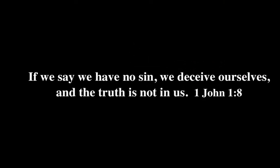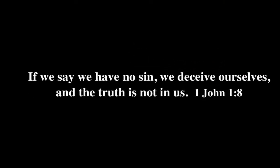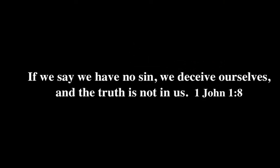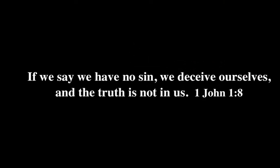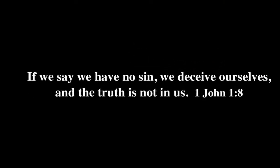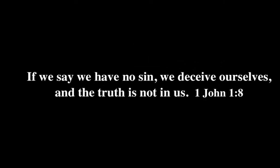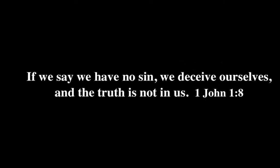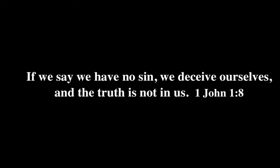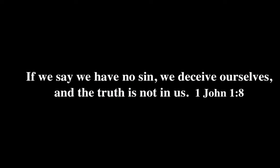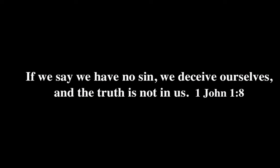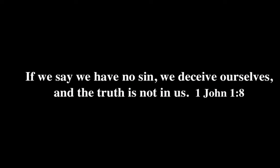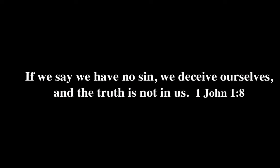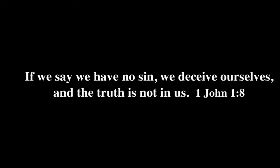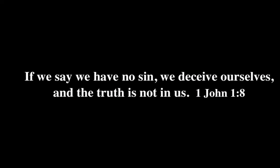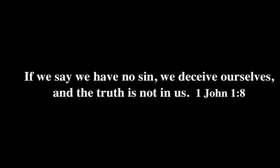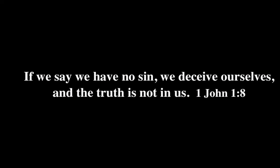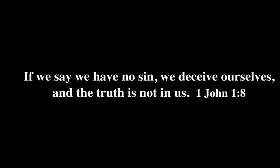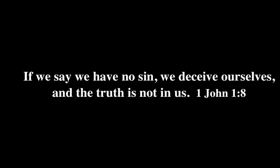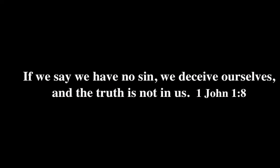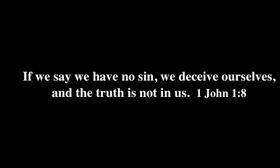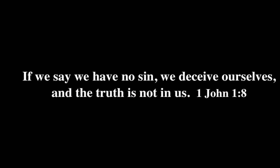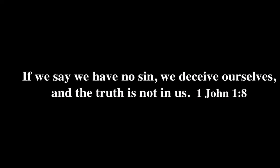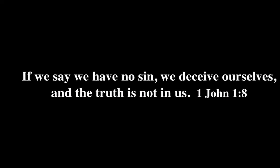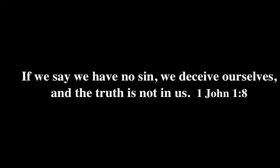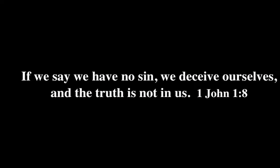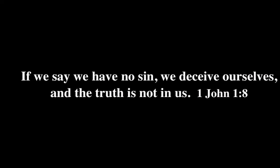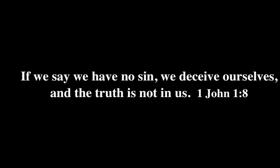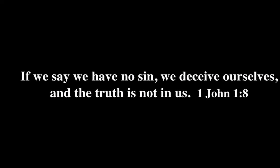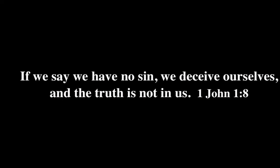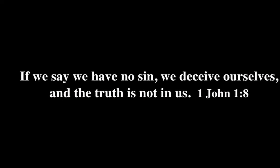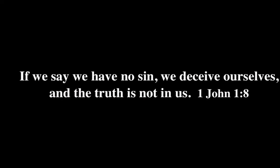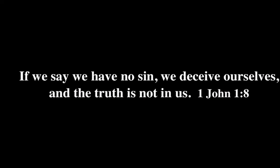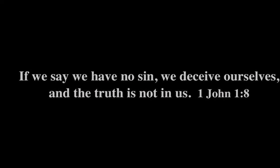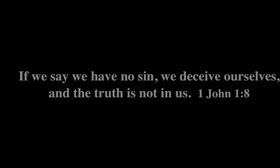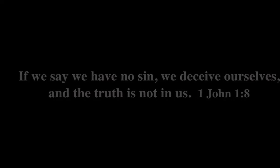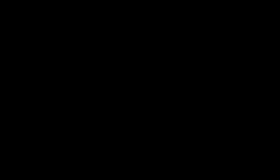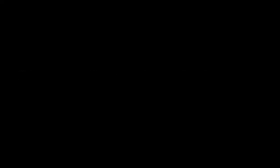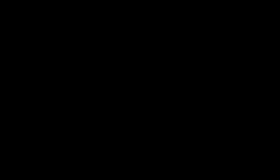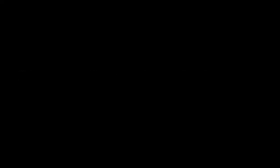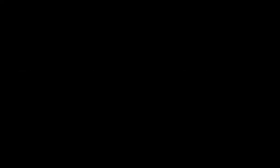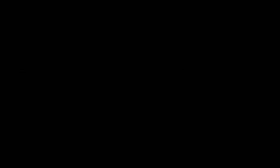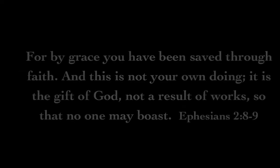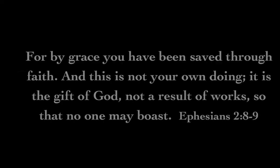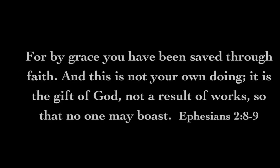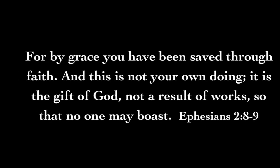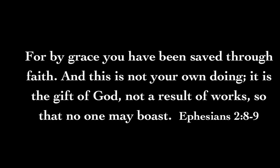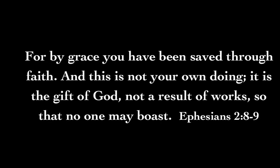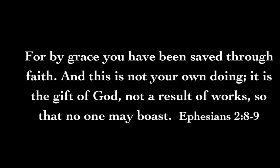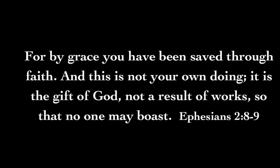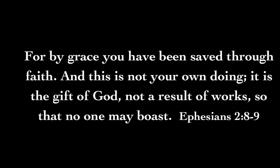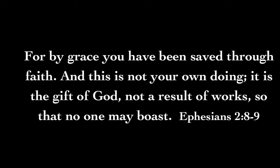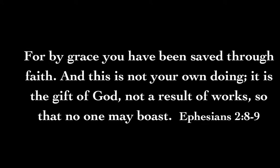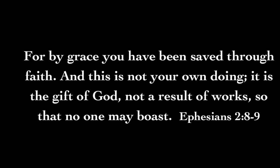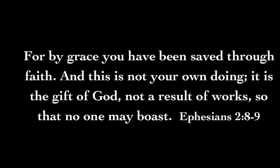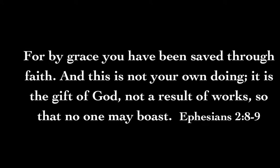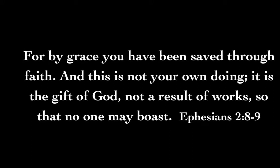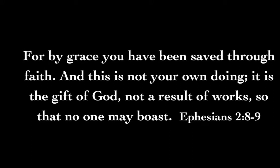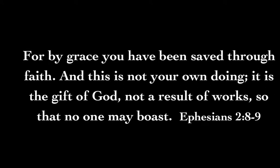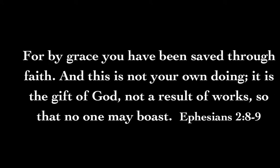If we say we have no sin, we deceive ourselves. And the truth is not in us. For by grace you have been saved through